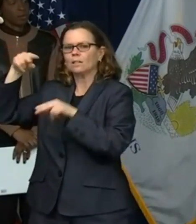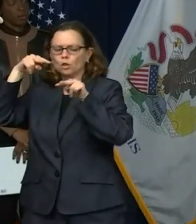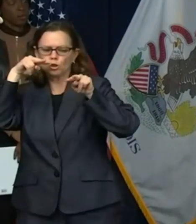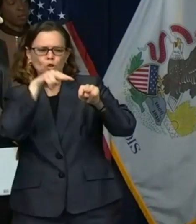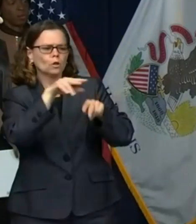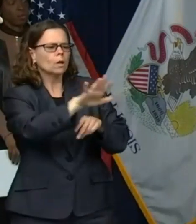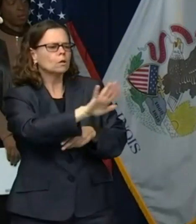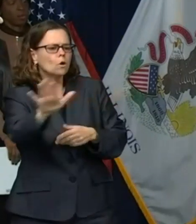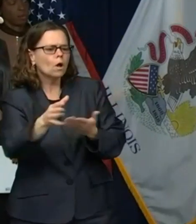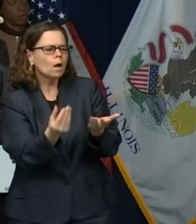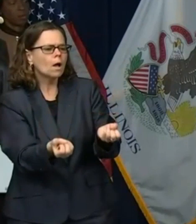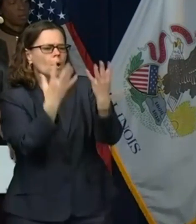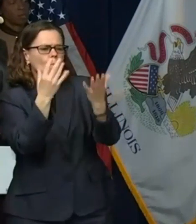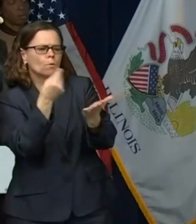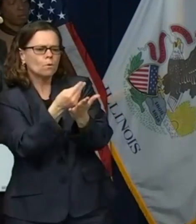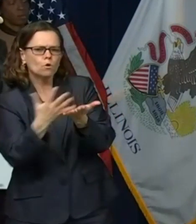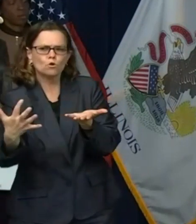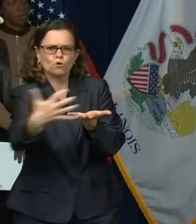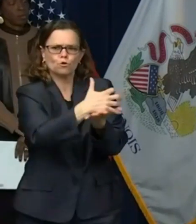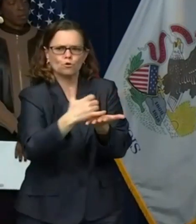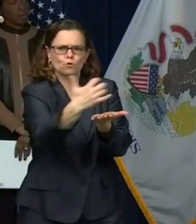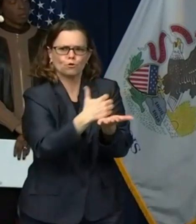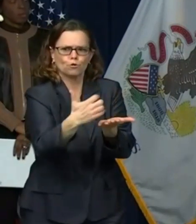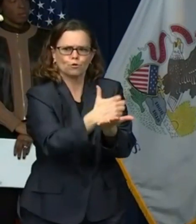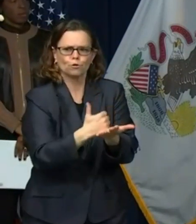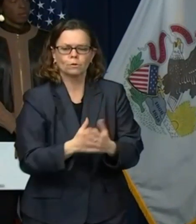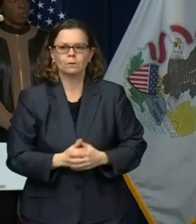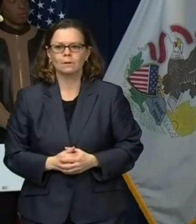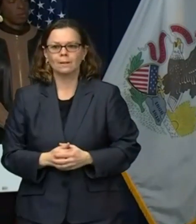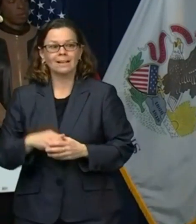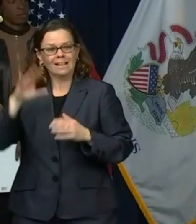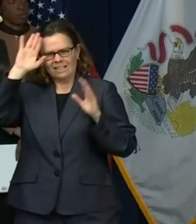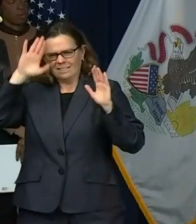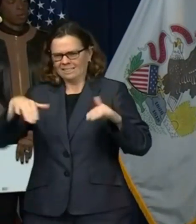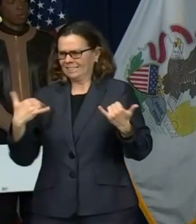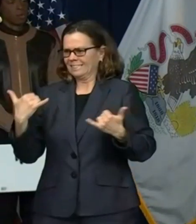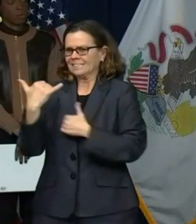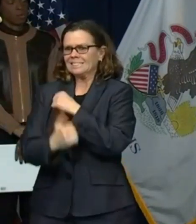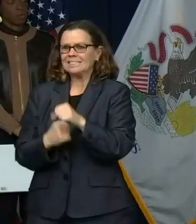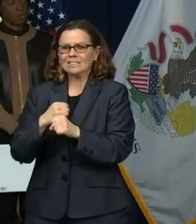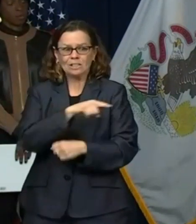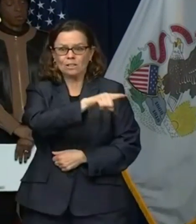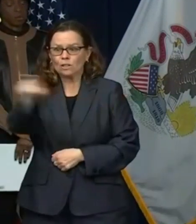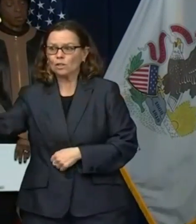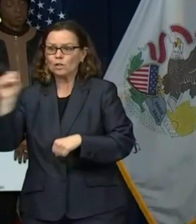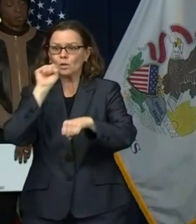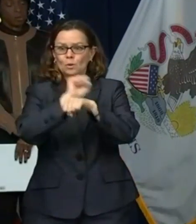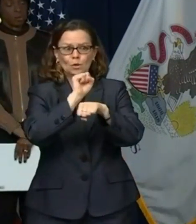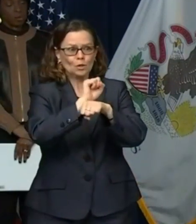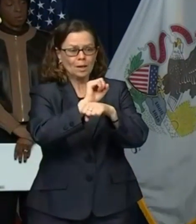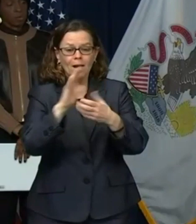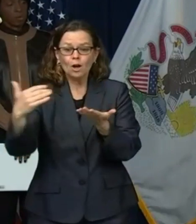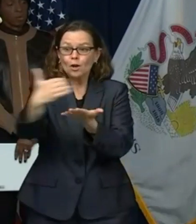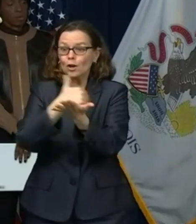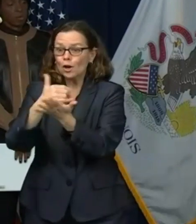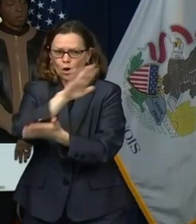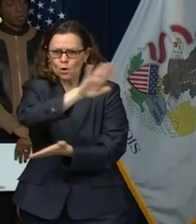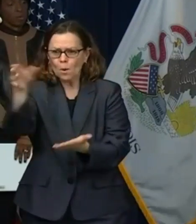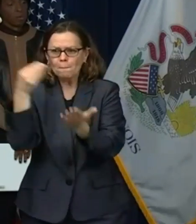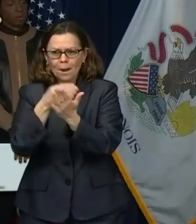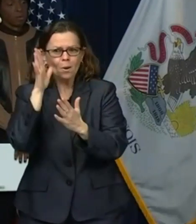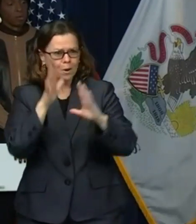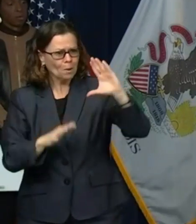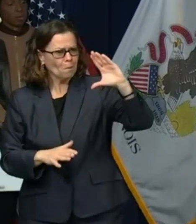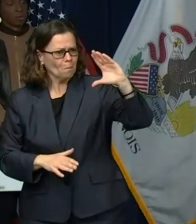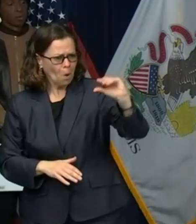income this year as a result of the economic challenge that COVID-19 has brought to everybody, companies included.